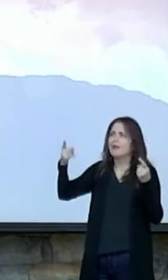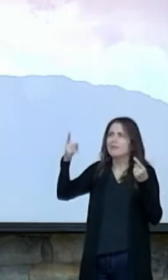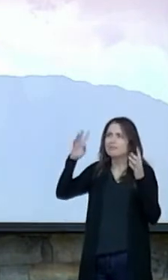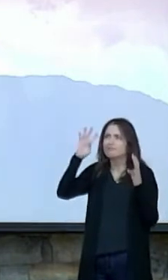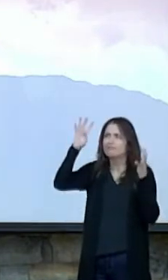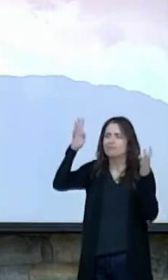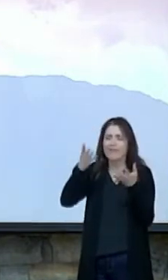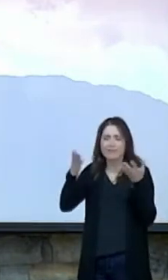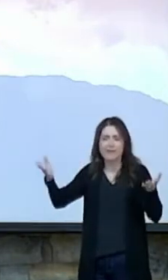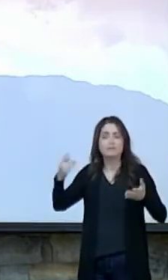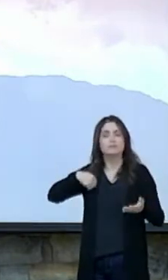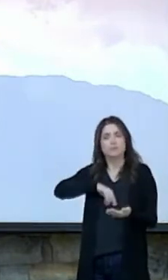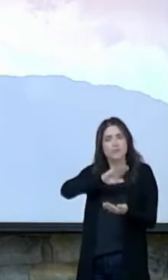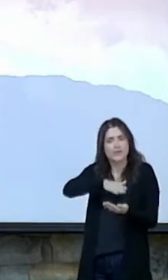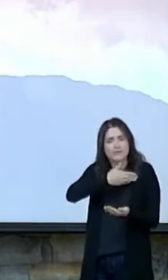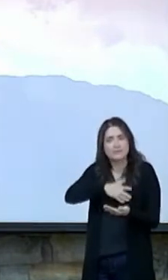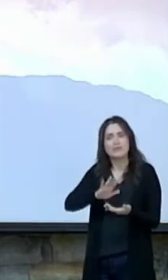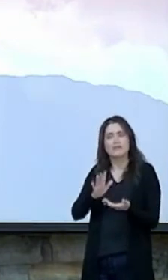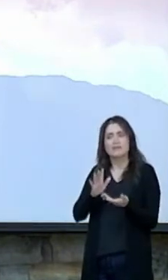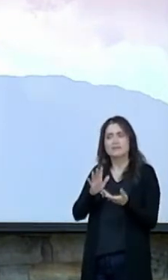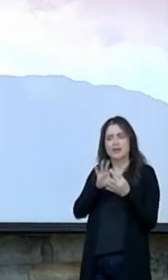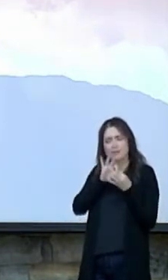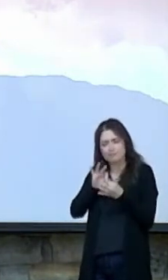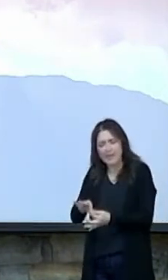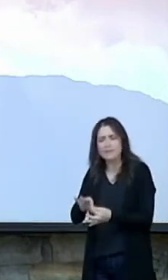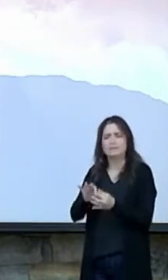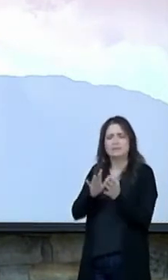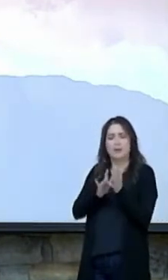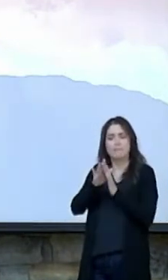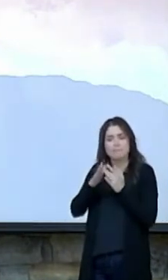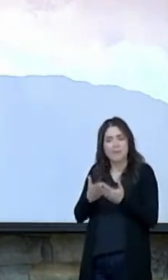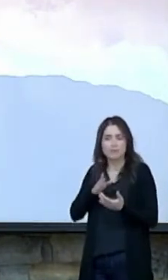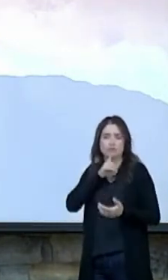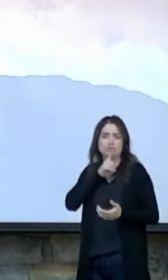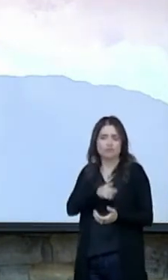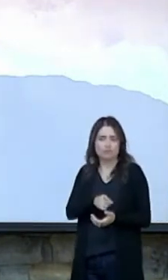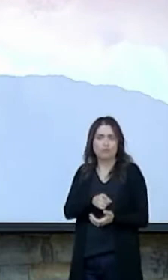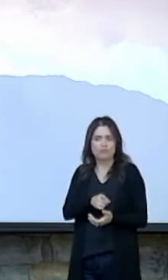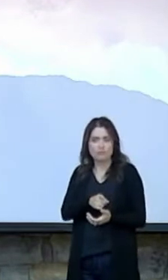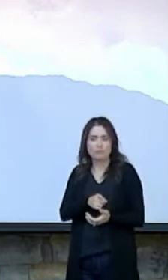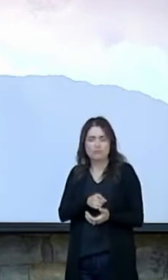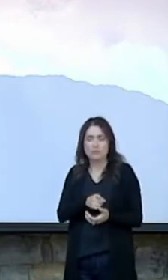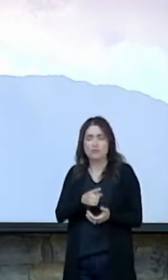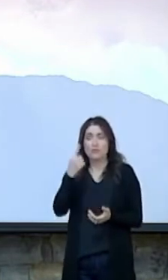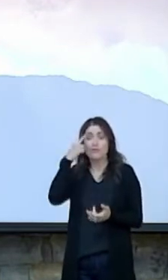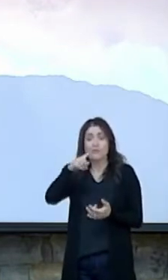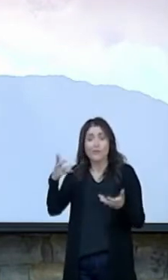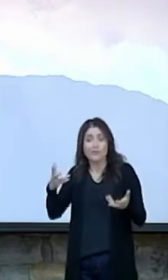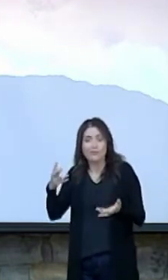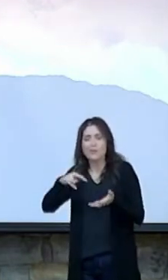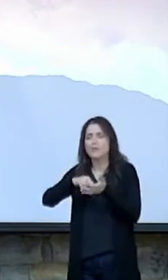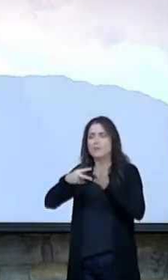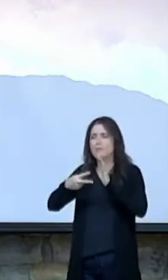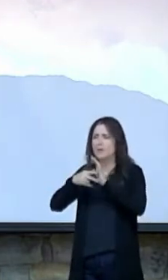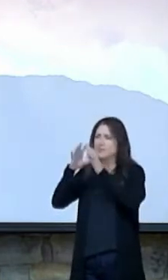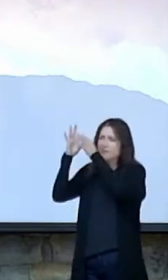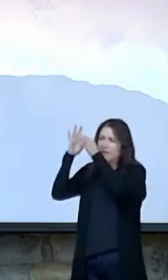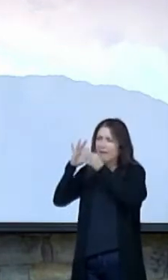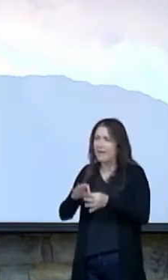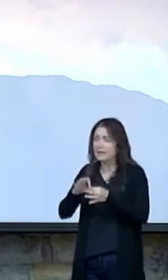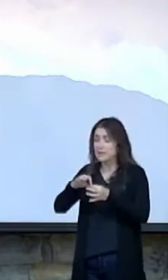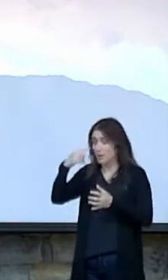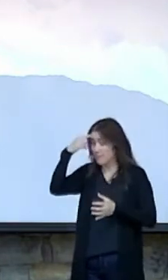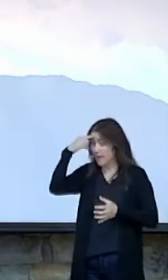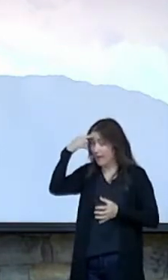songs that are based upon biblical truths for the purpose of connecting our minds intellectually